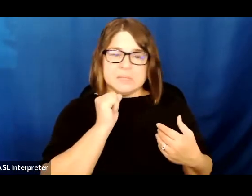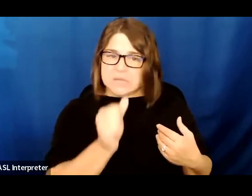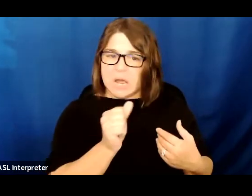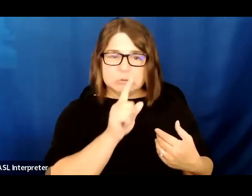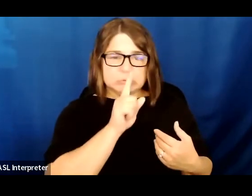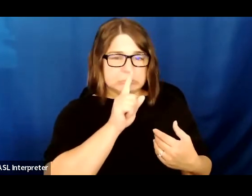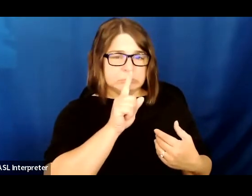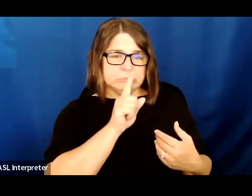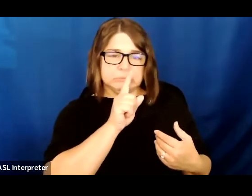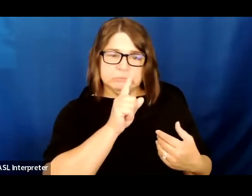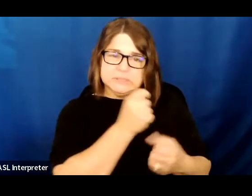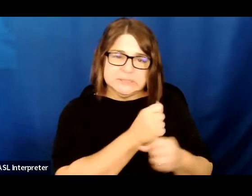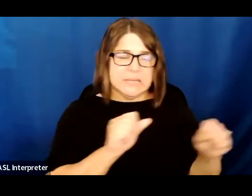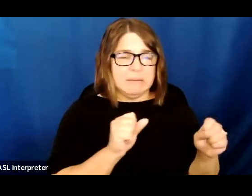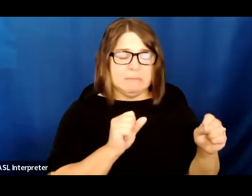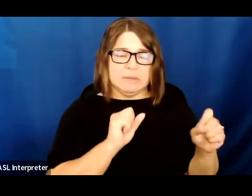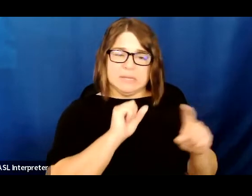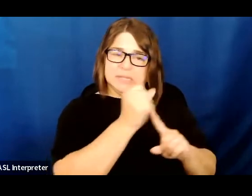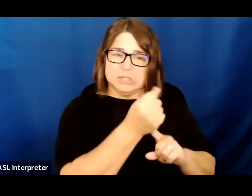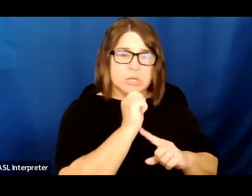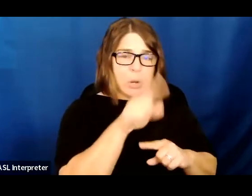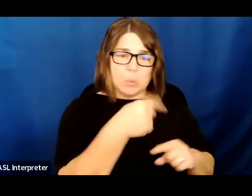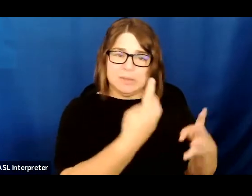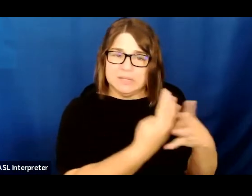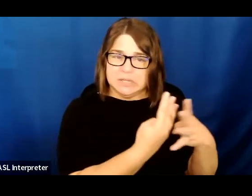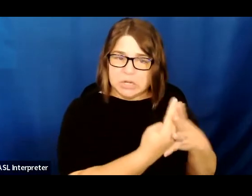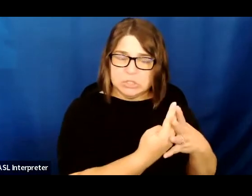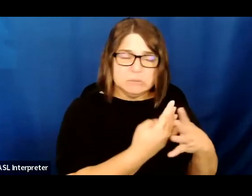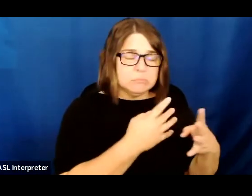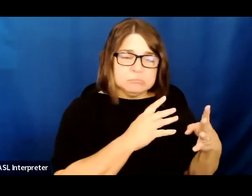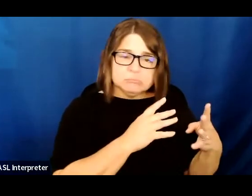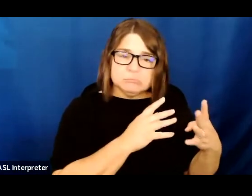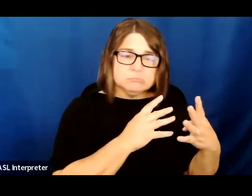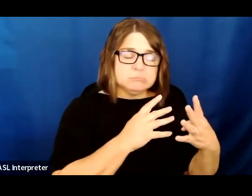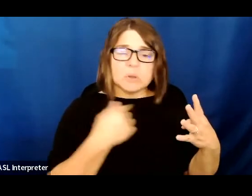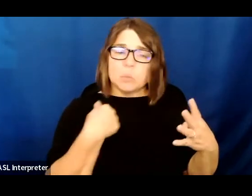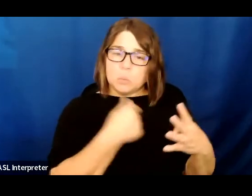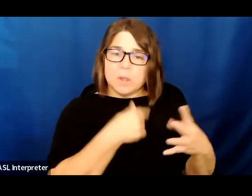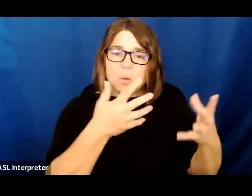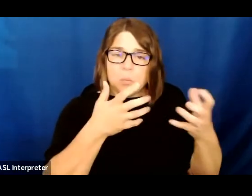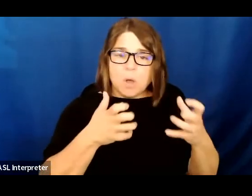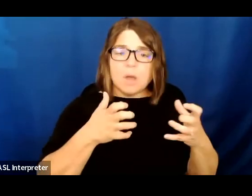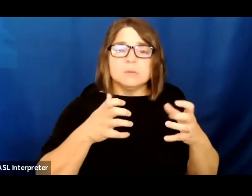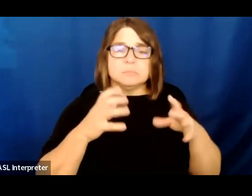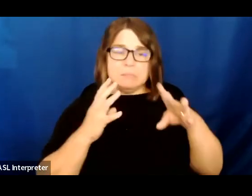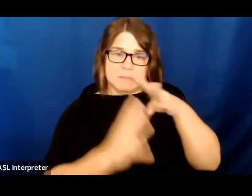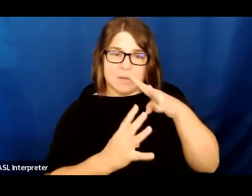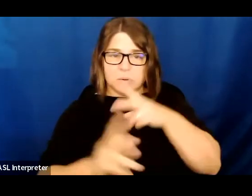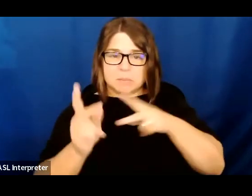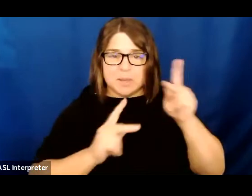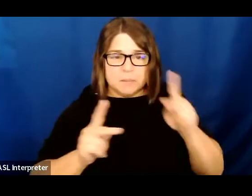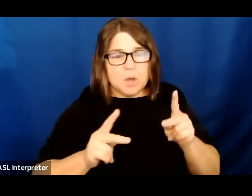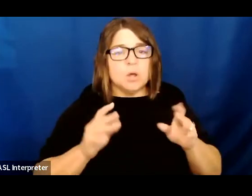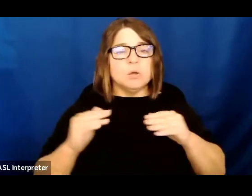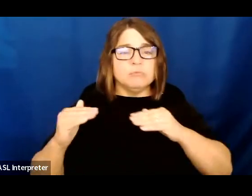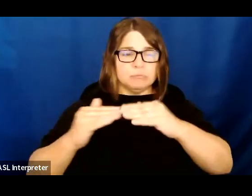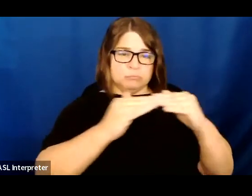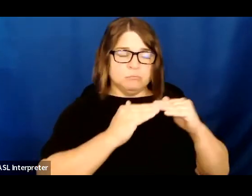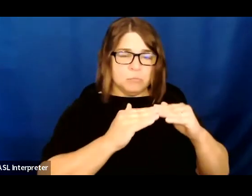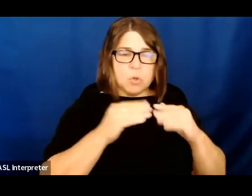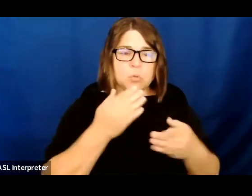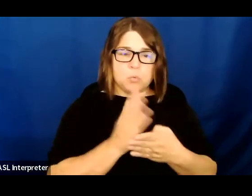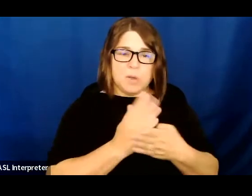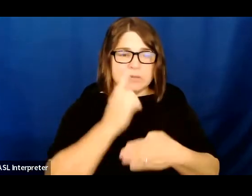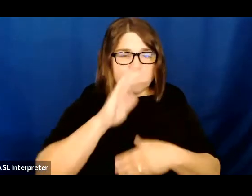people without status are not limited to detention, and we must continue to work towards migrant justice for all people the rights of all incarcerated